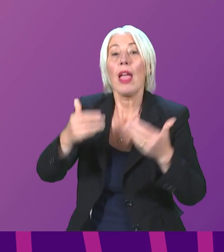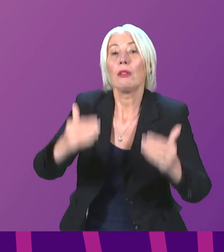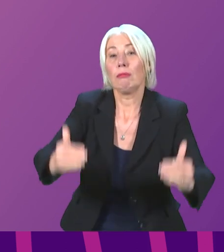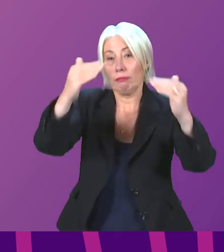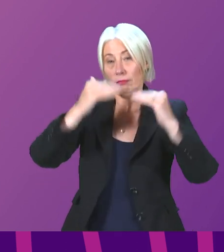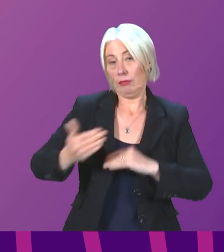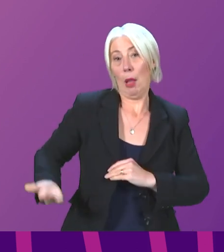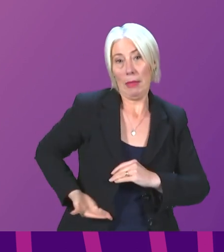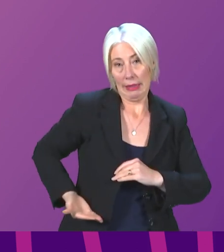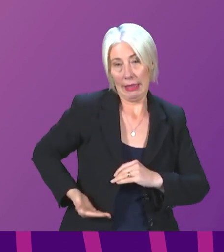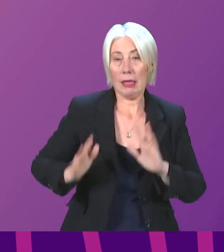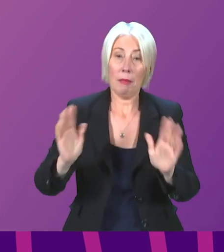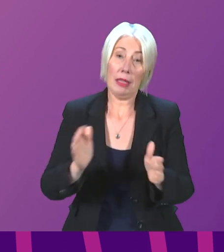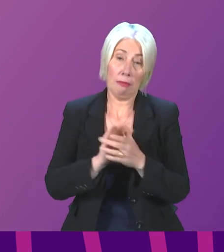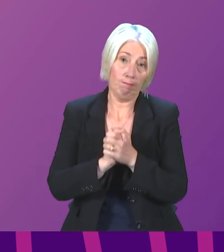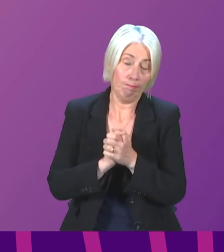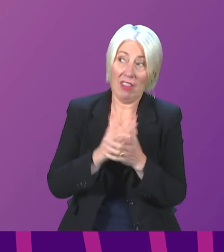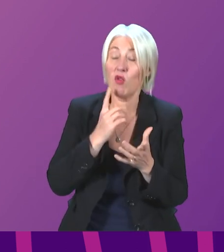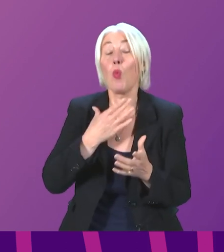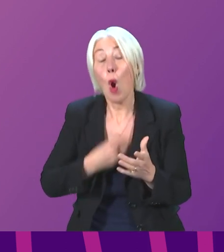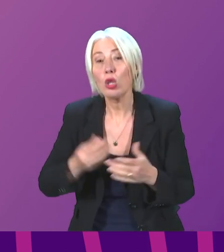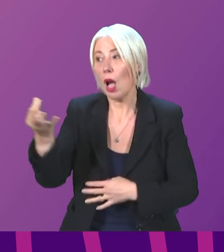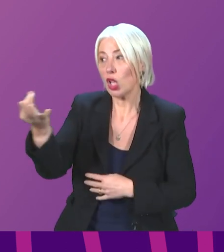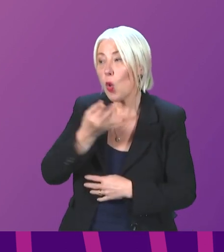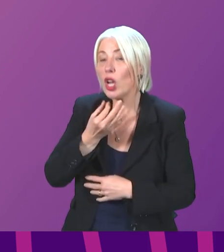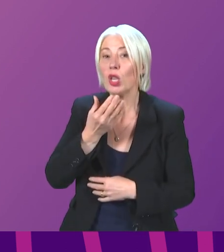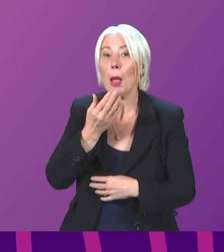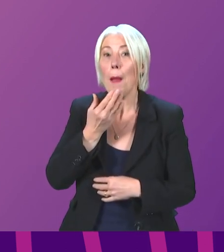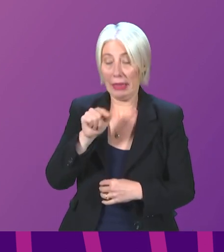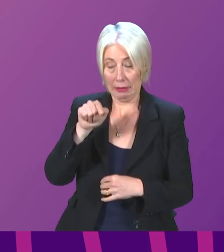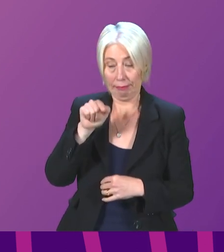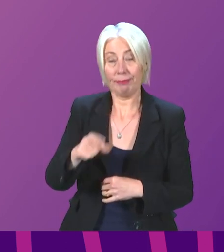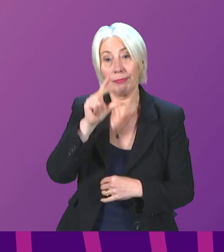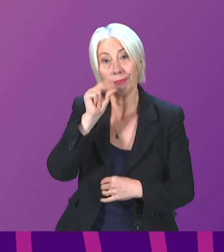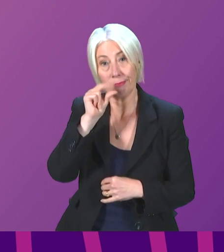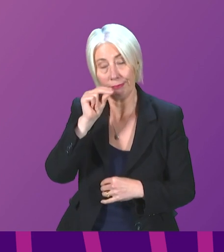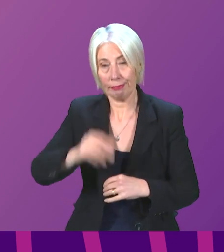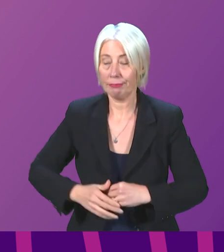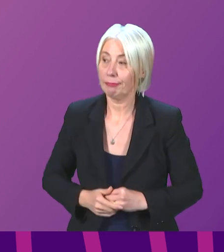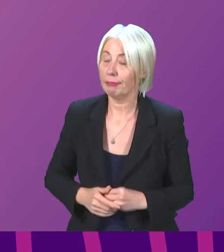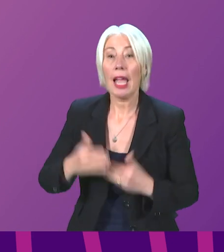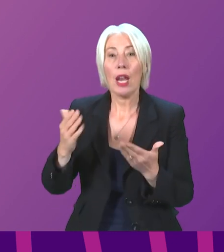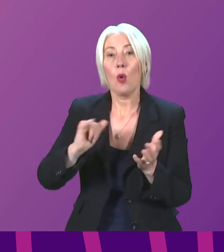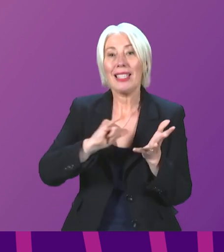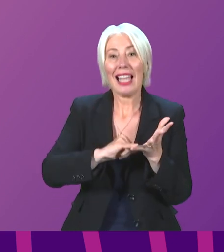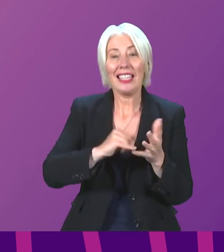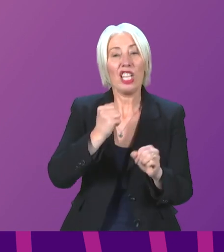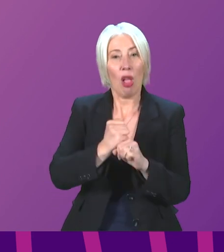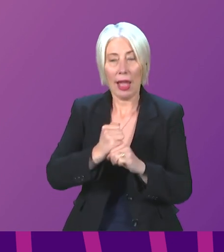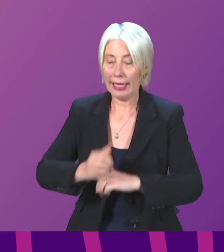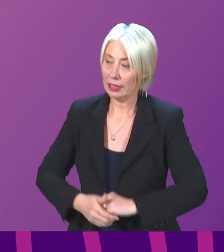next item of business, and I'd be grateful if members who wish to ask a question were to press their request to speak buttons now. And I call Sandesh Gilhani.